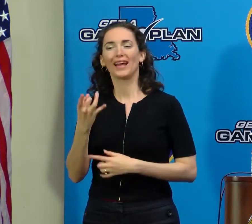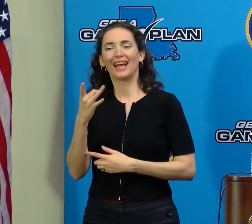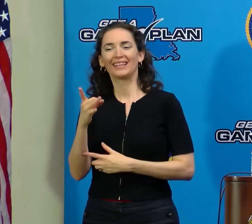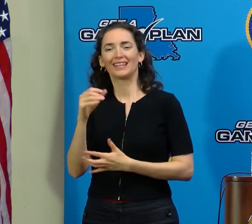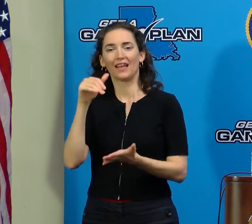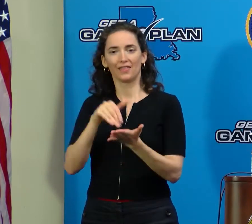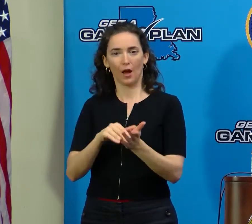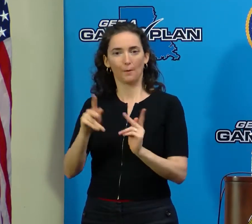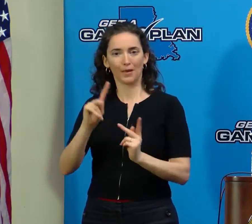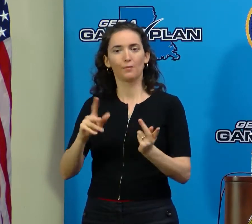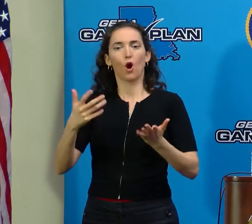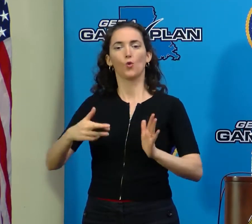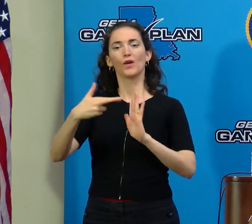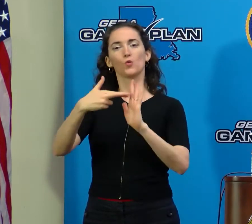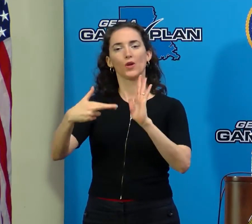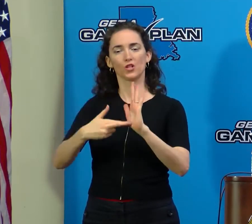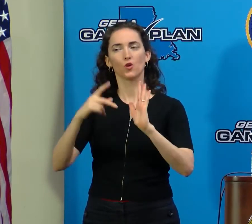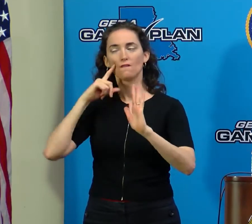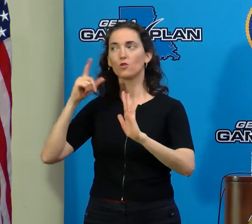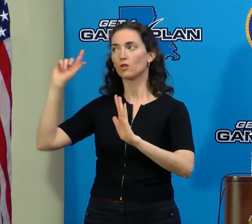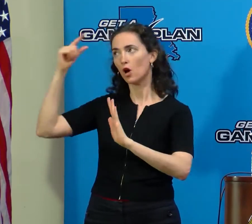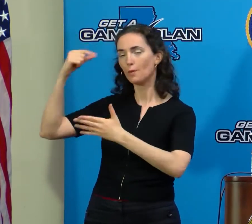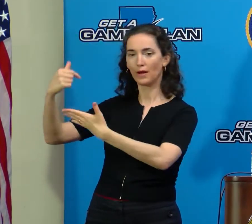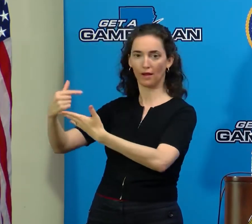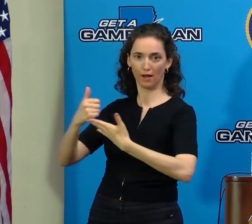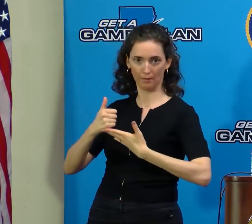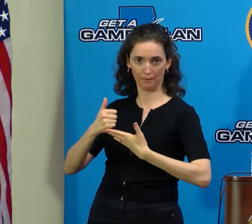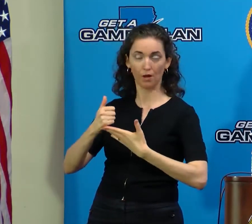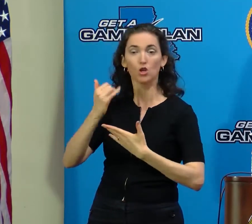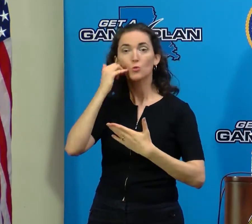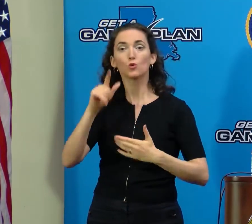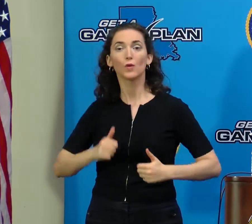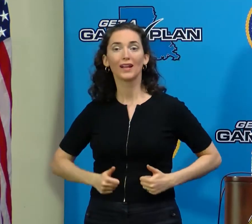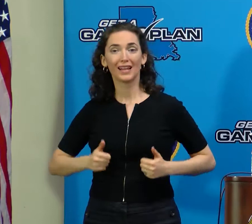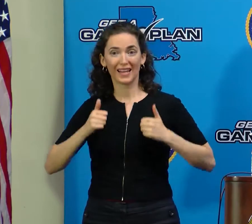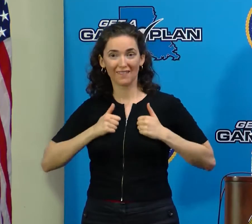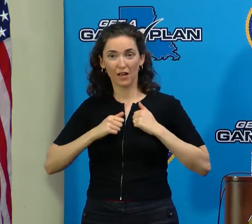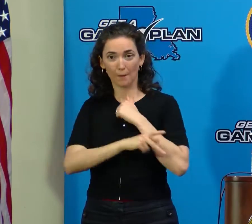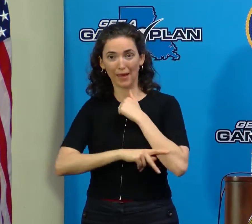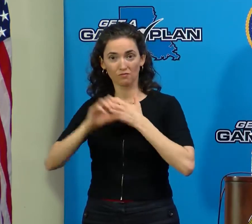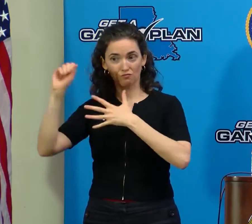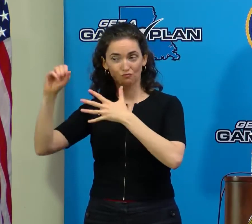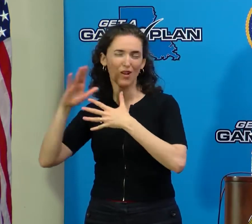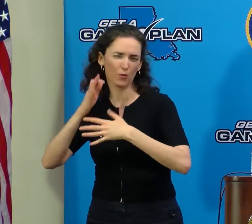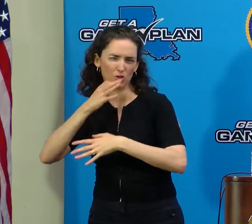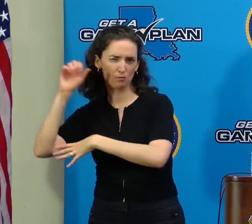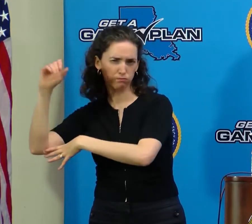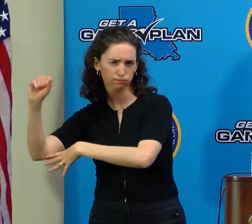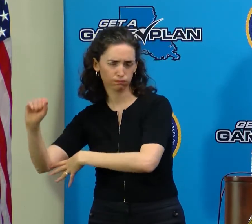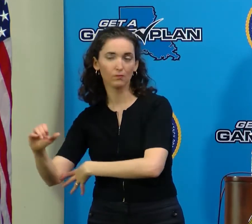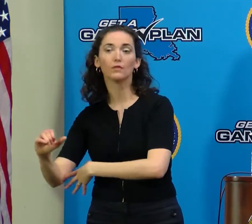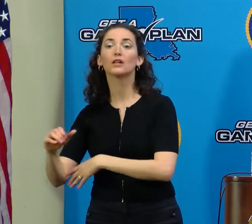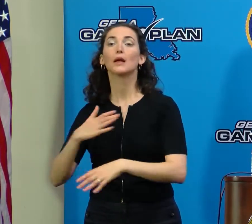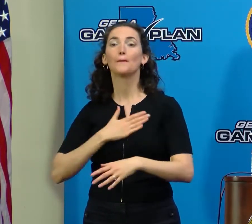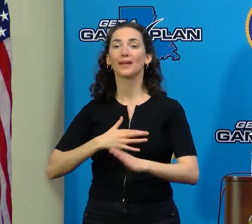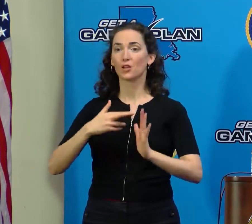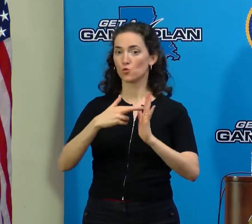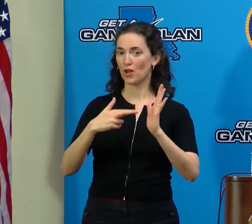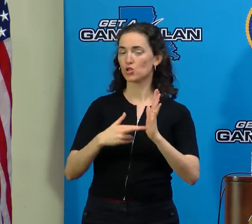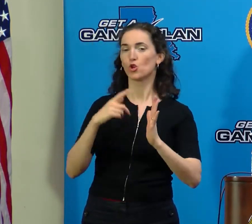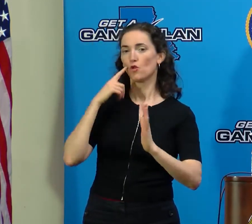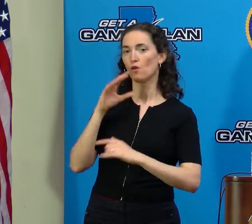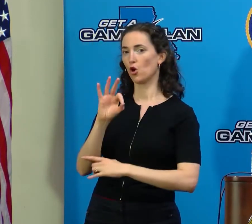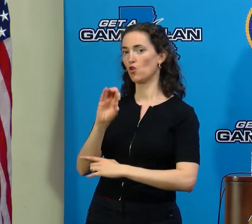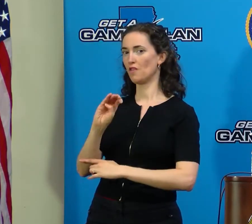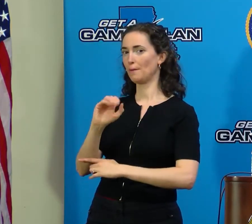the opportunity to register for individual assistance. And so if you live in one of the following parishes, please register for FEMA